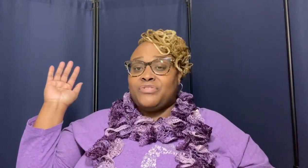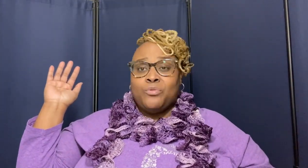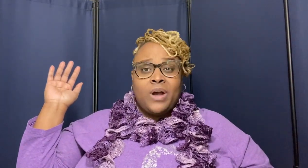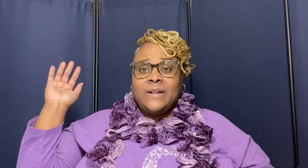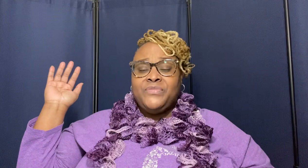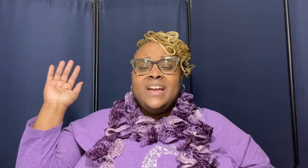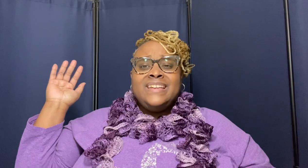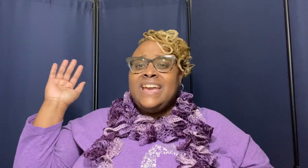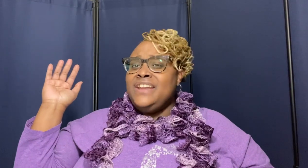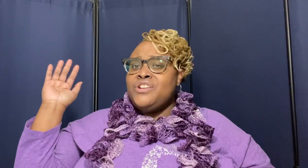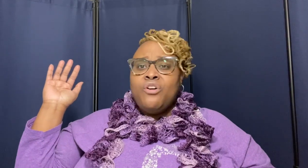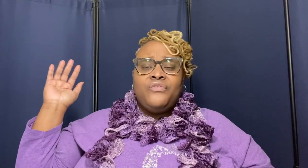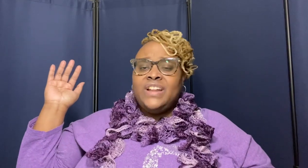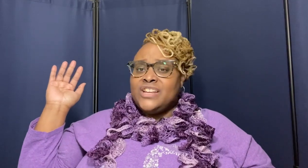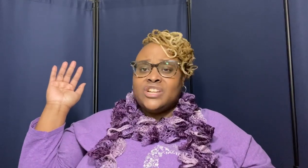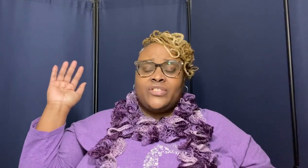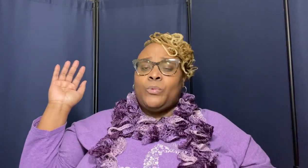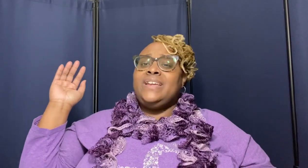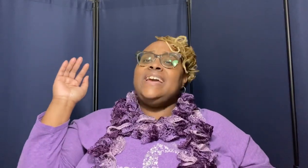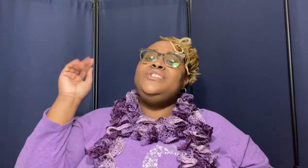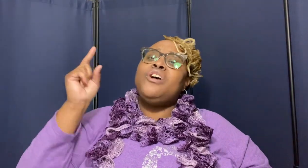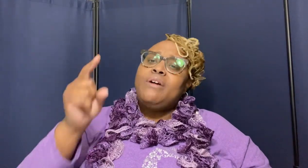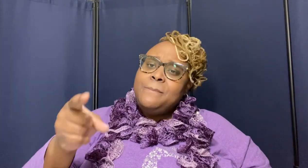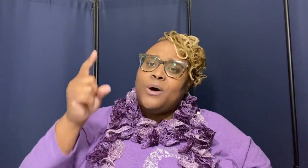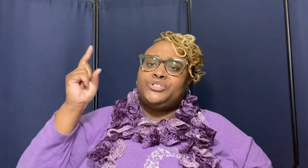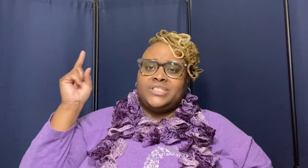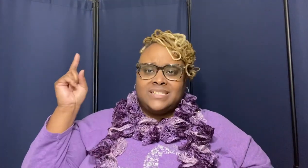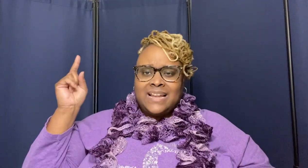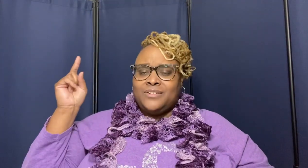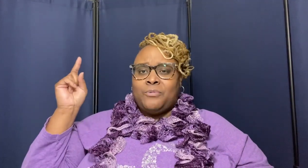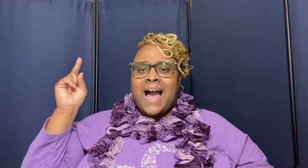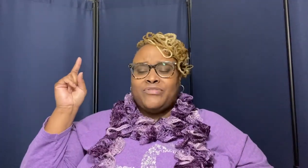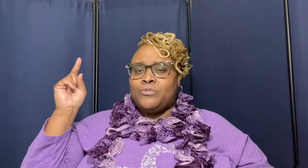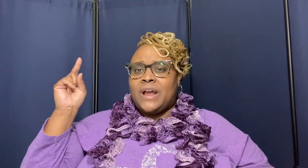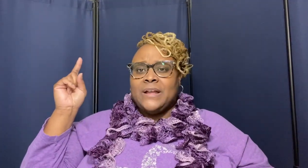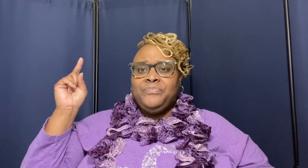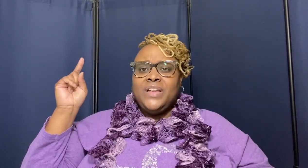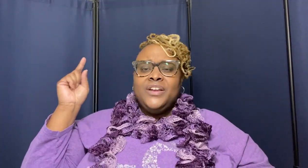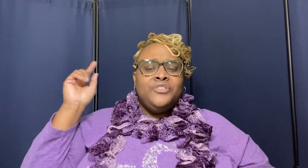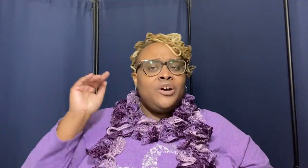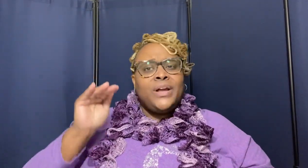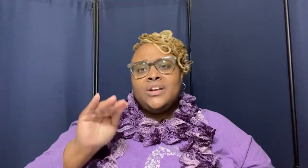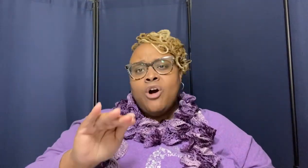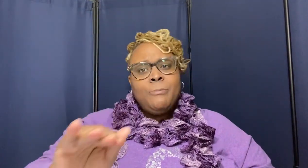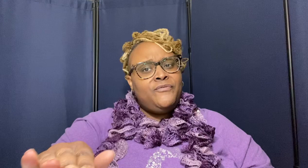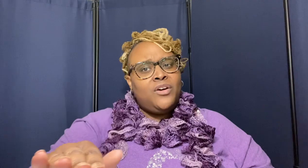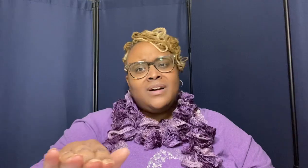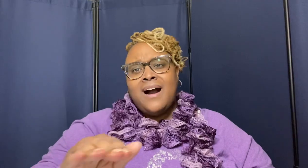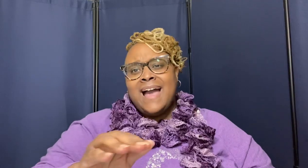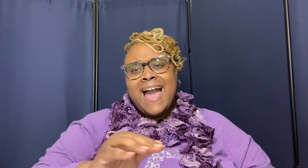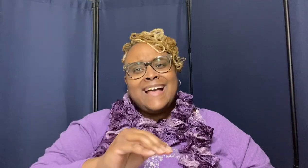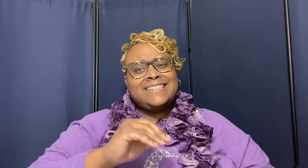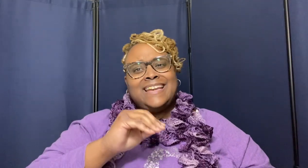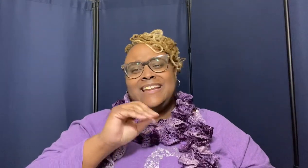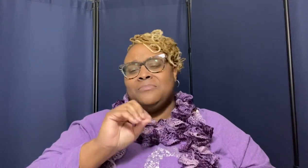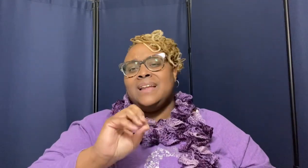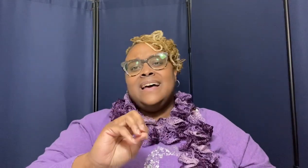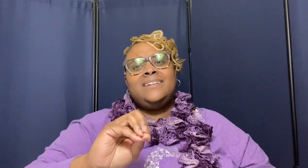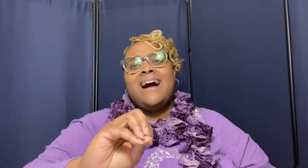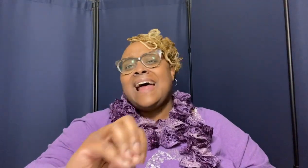the way getting your flesh out the way getting your emotions i know out the way you know and going before god asking him god how